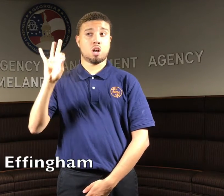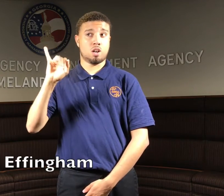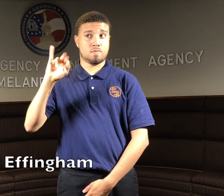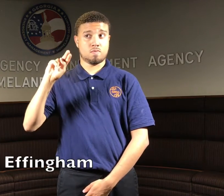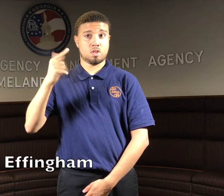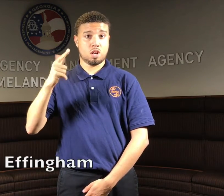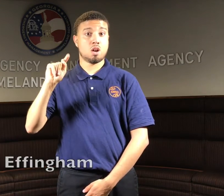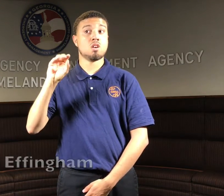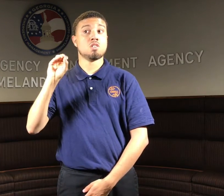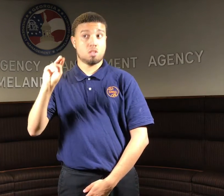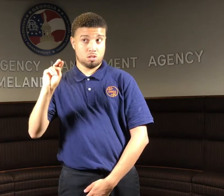Effington,